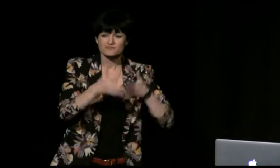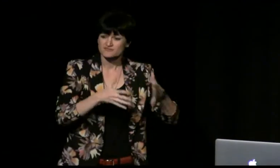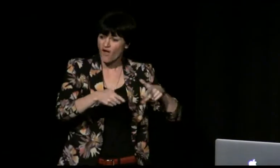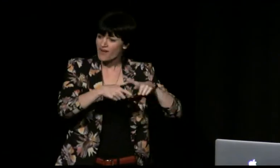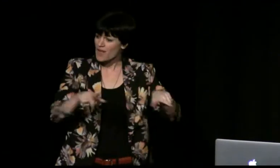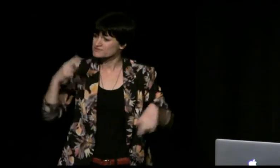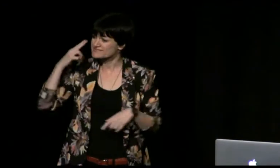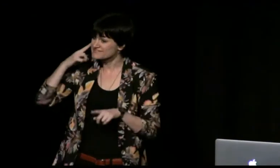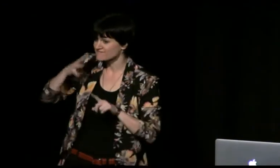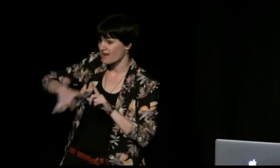that period of time.